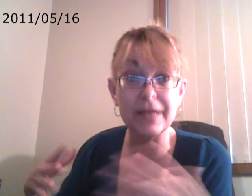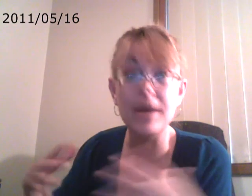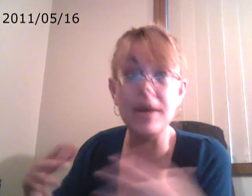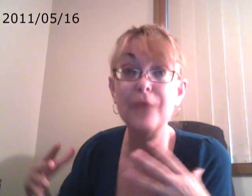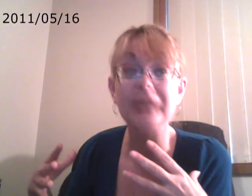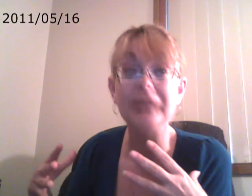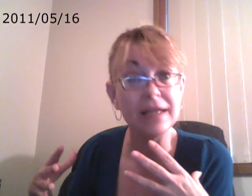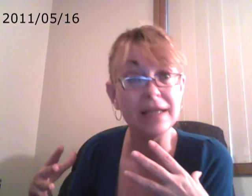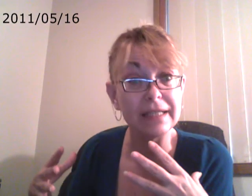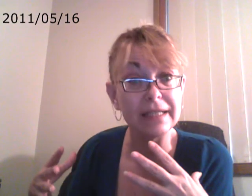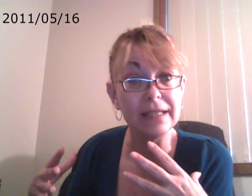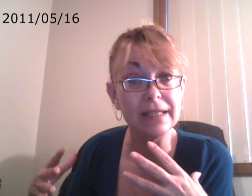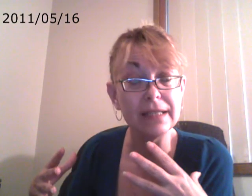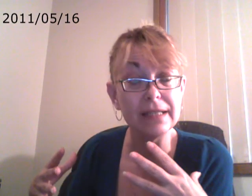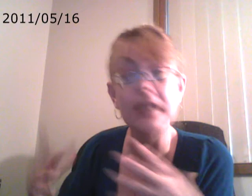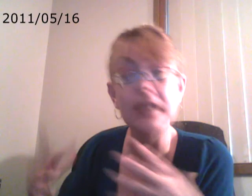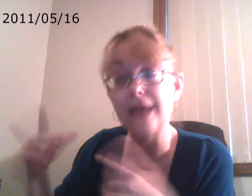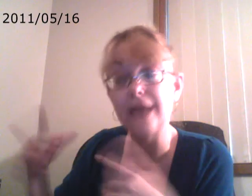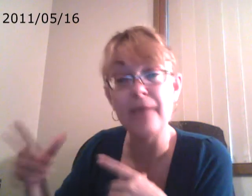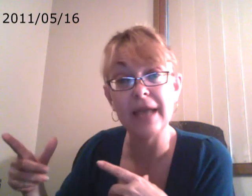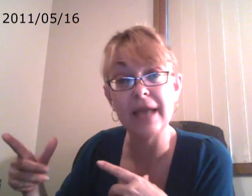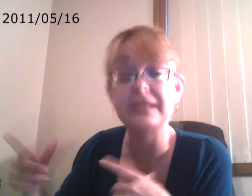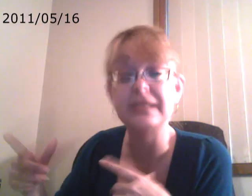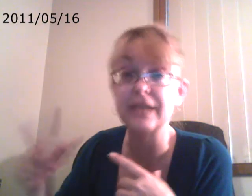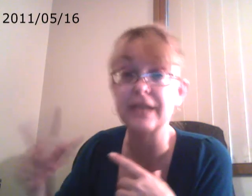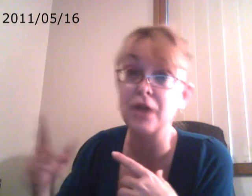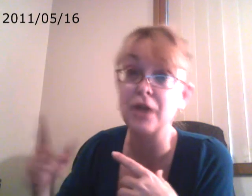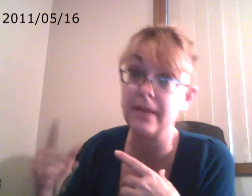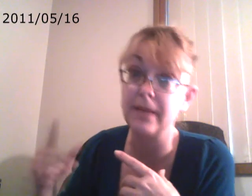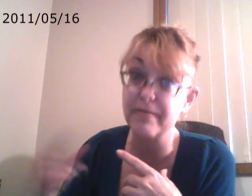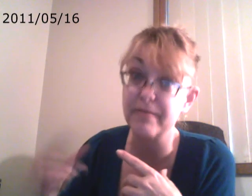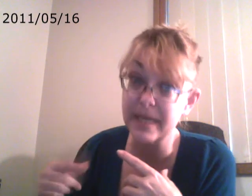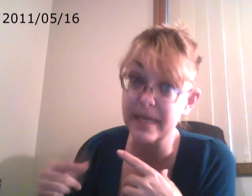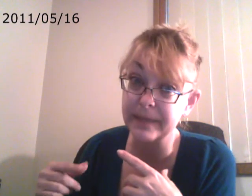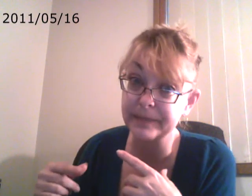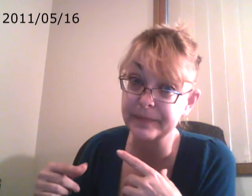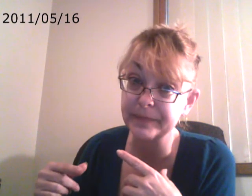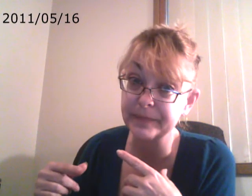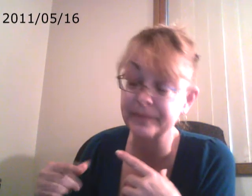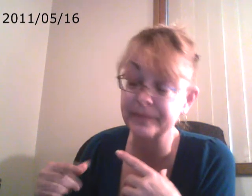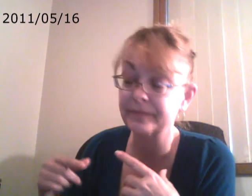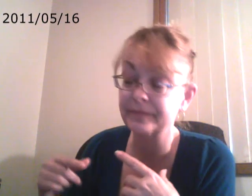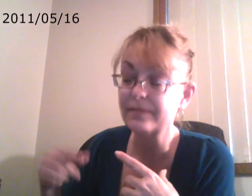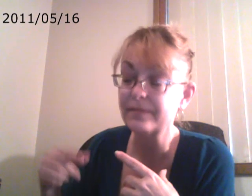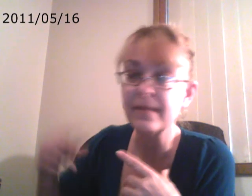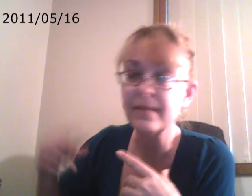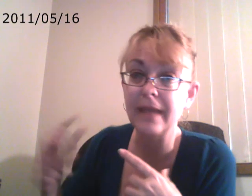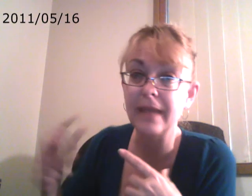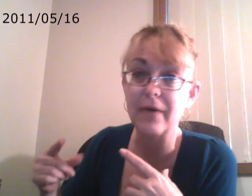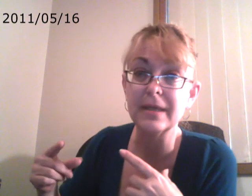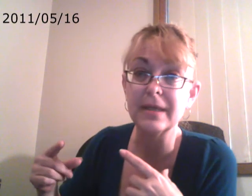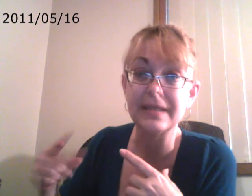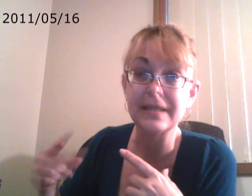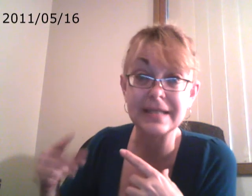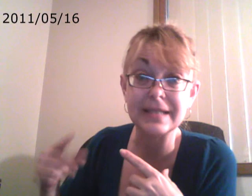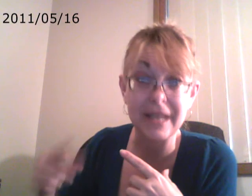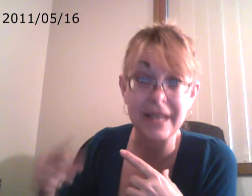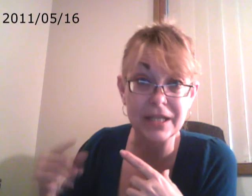my reality, that man does not love me. Now, this is unconditional